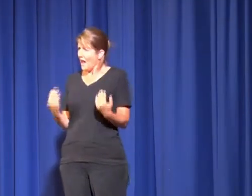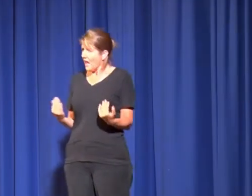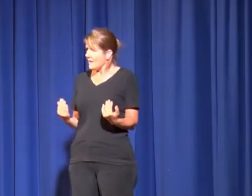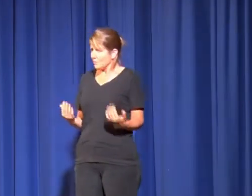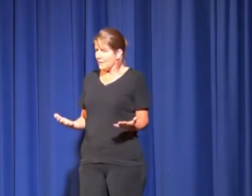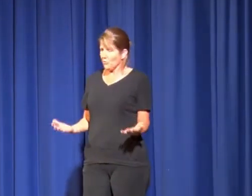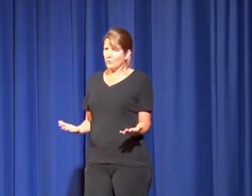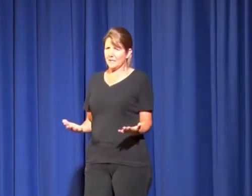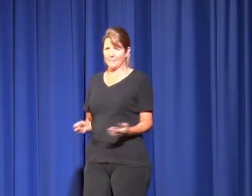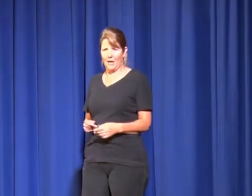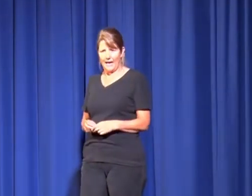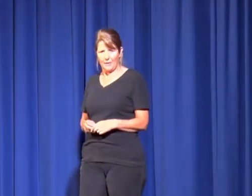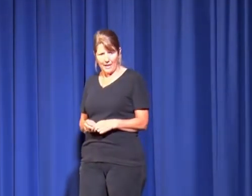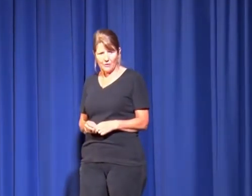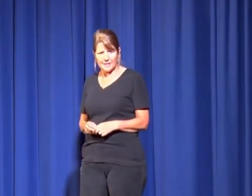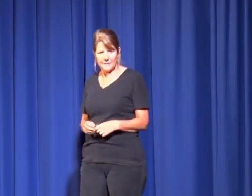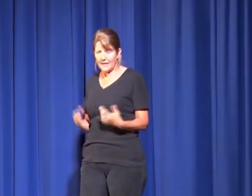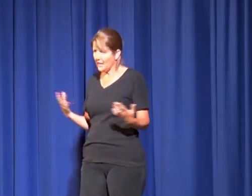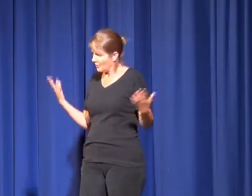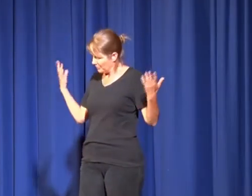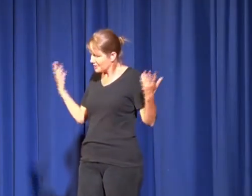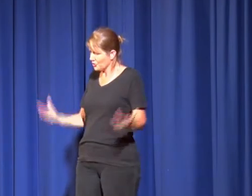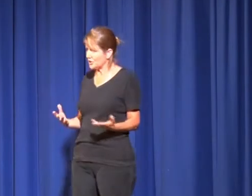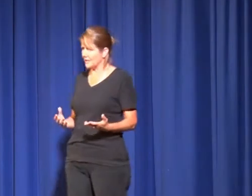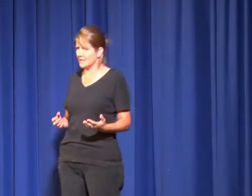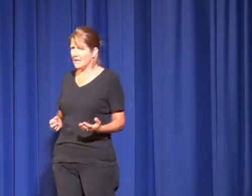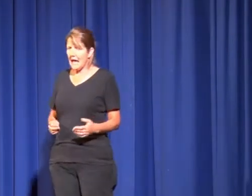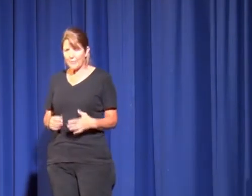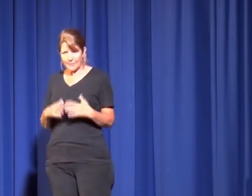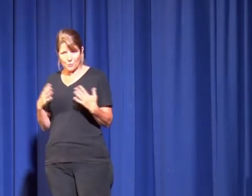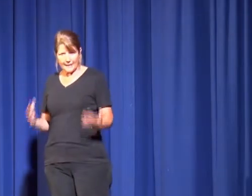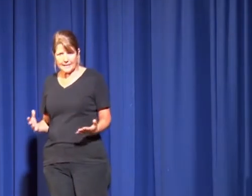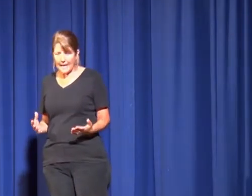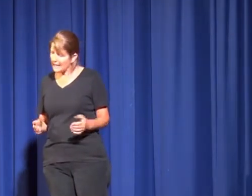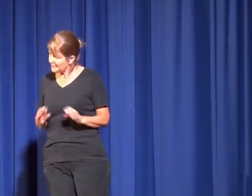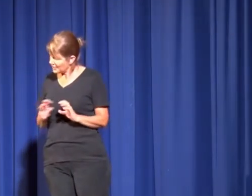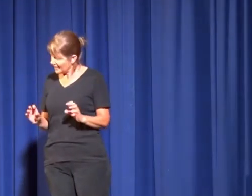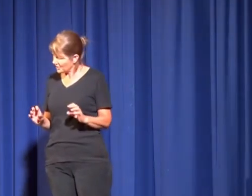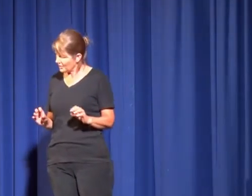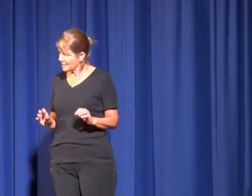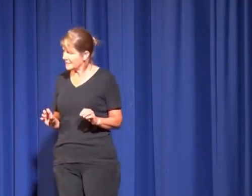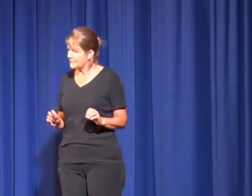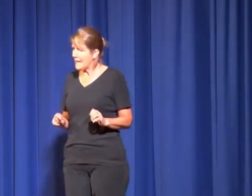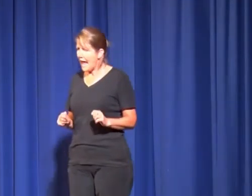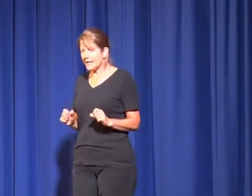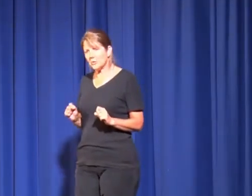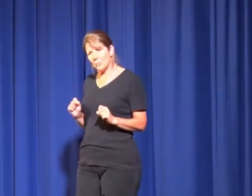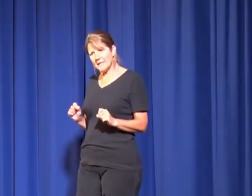our lives were being ruined by our parents and their restrictions and we kept a running tally of their transgressions and we